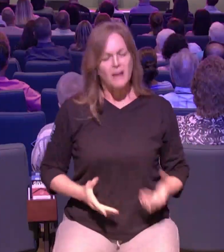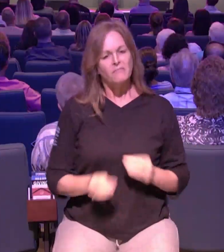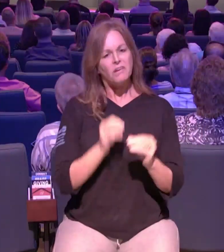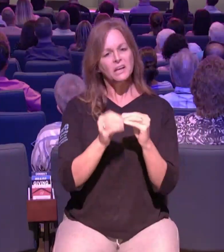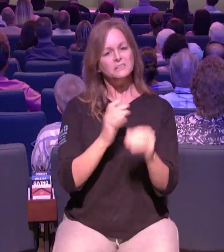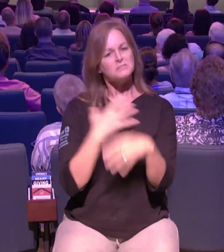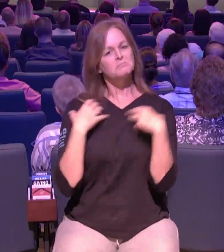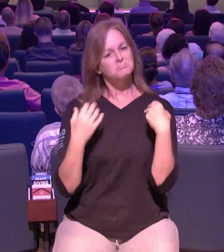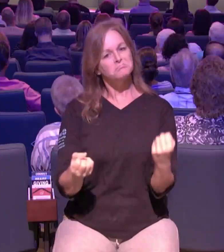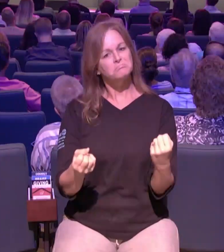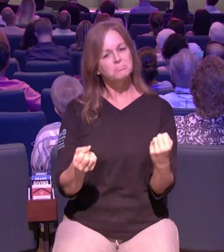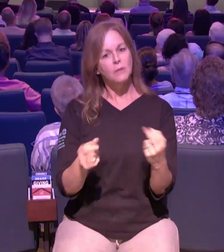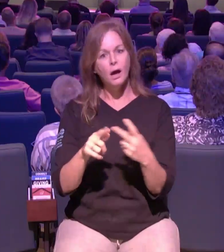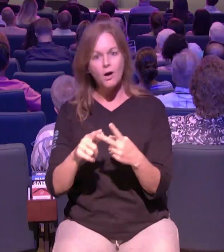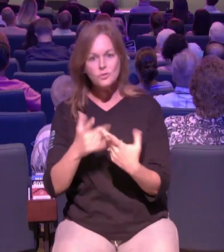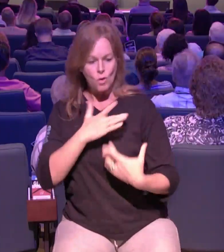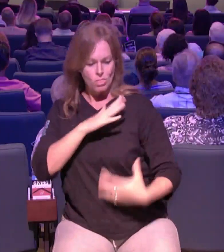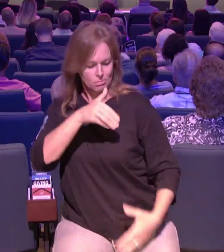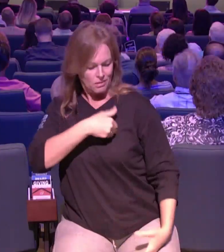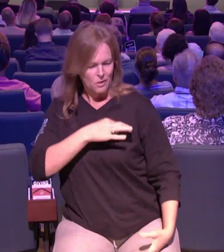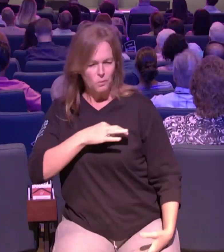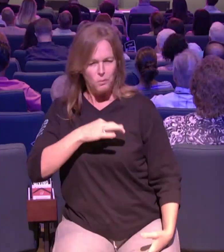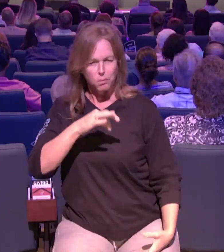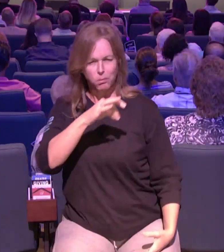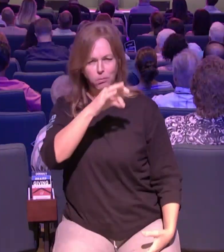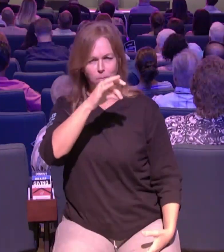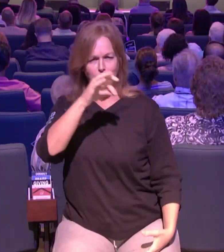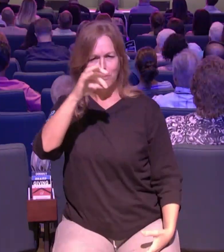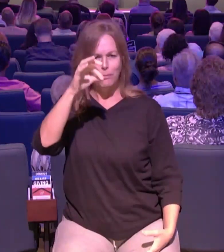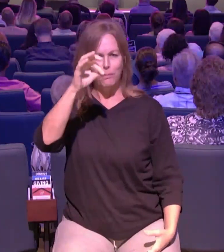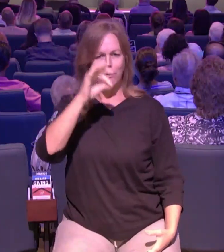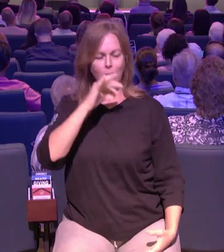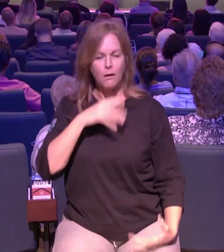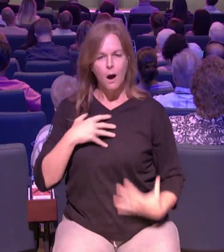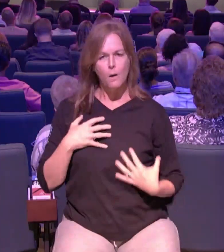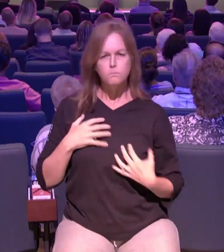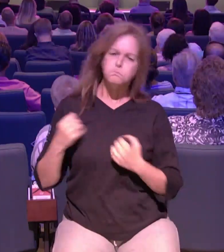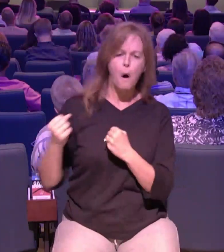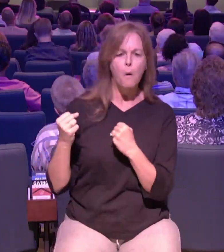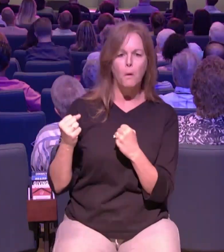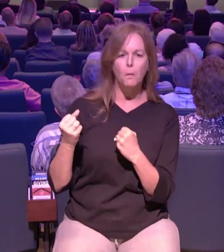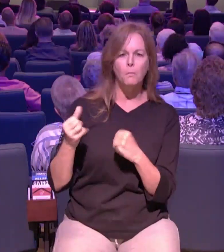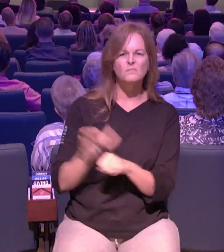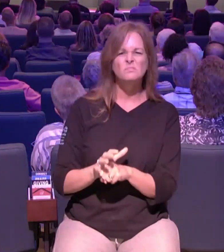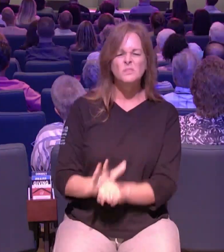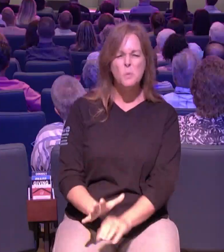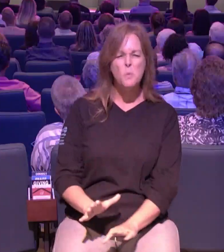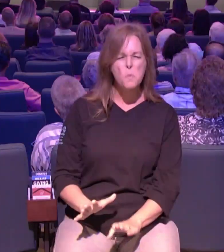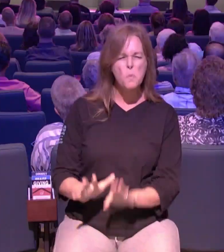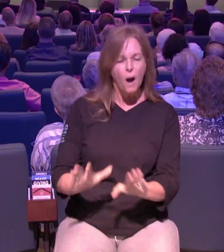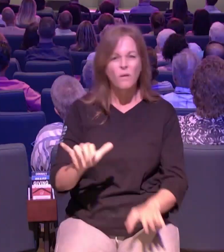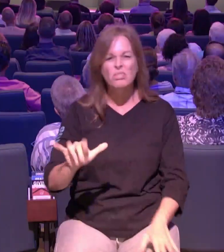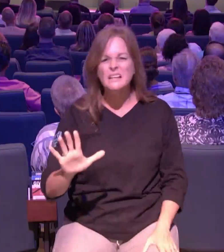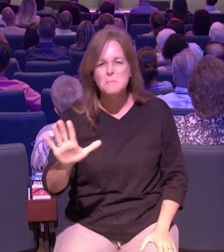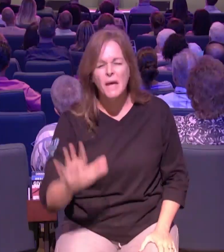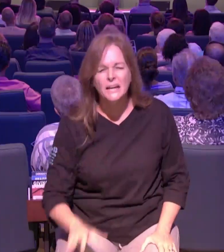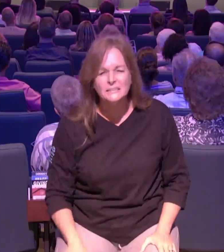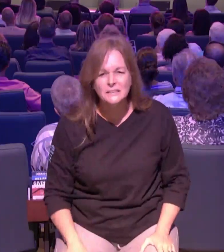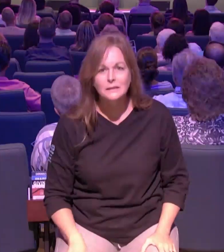i'm going to i'm going to heal him spiritually as well as physically and how many of you know that's the greatest miracle that takes place in this story the outward thing that we